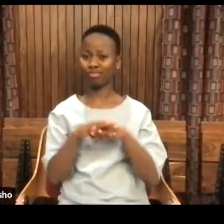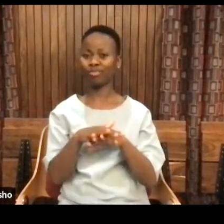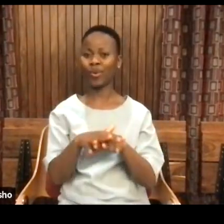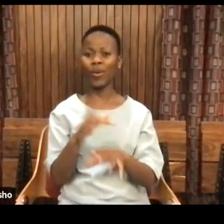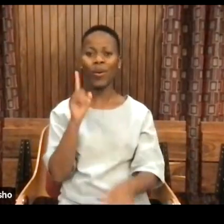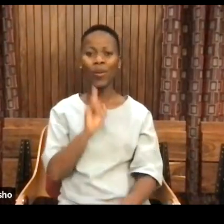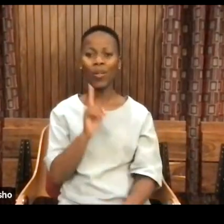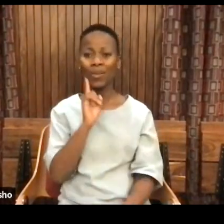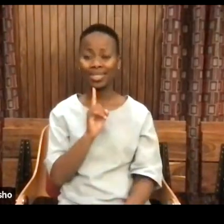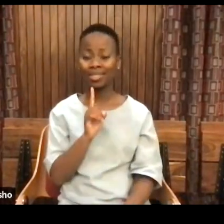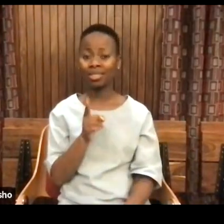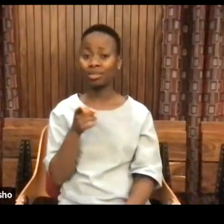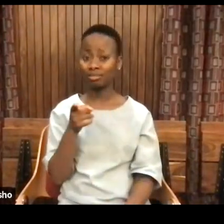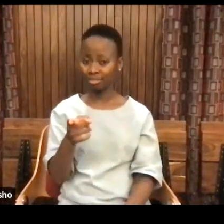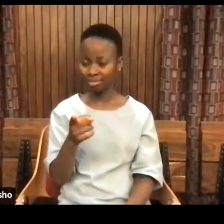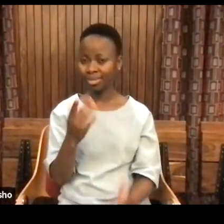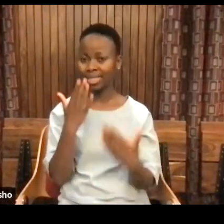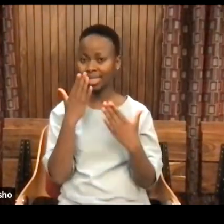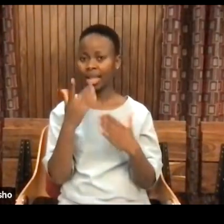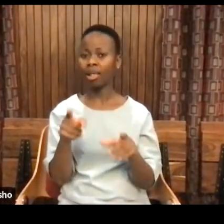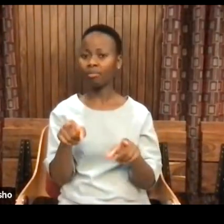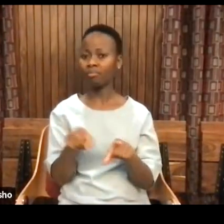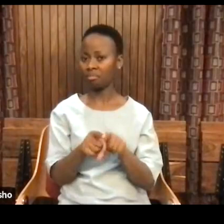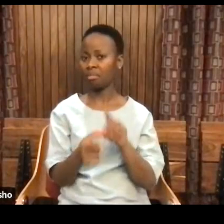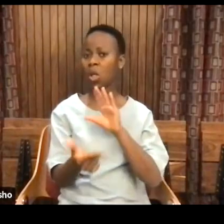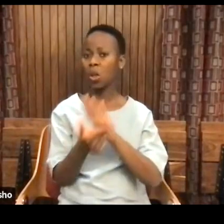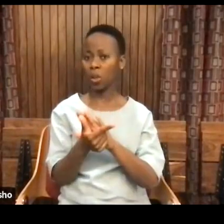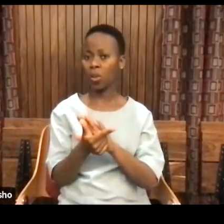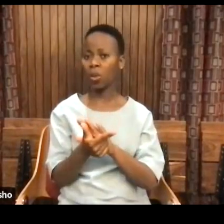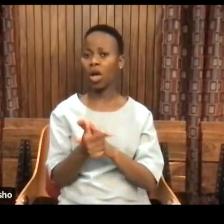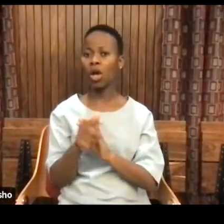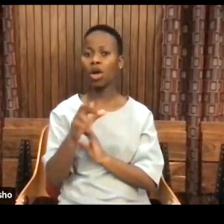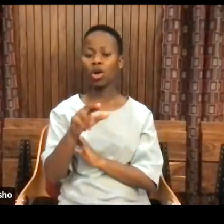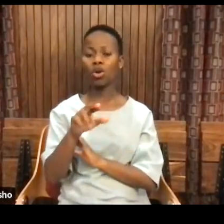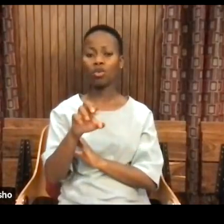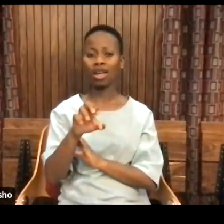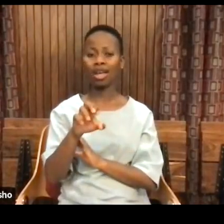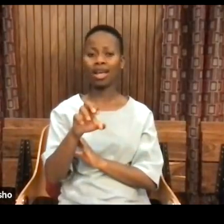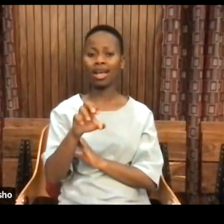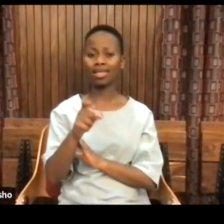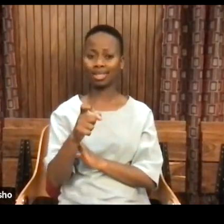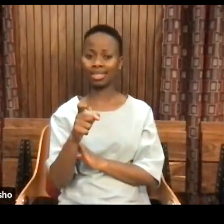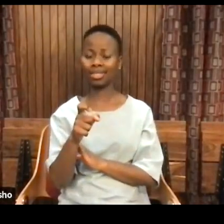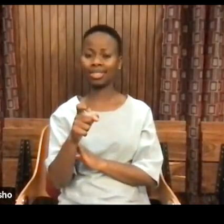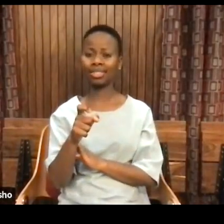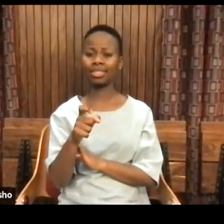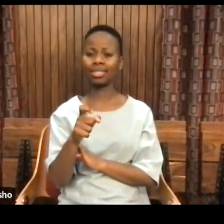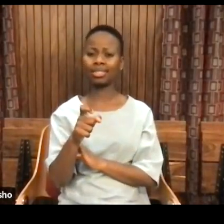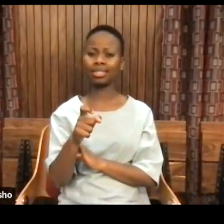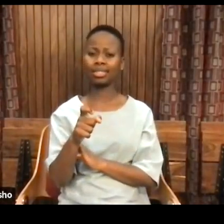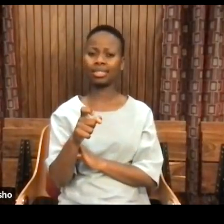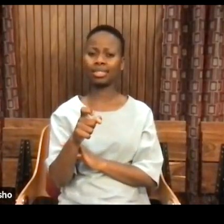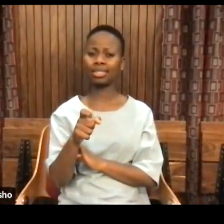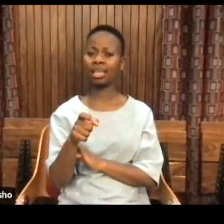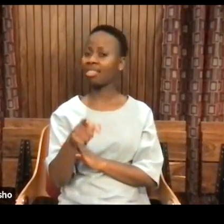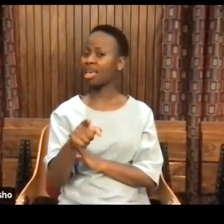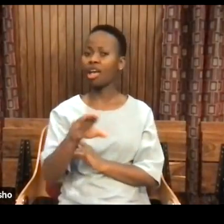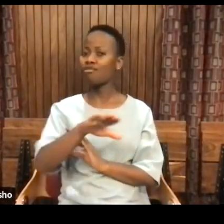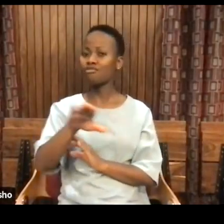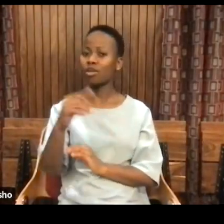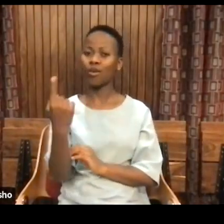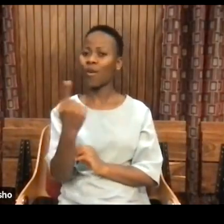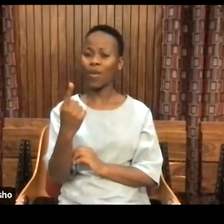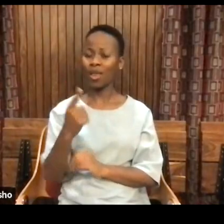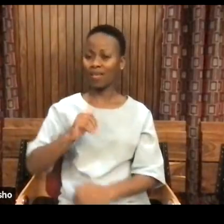and studied laws. And the Requette were not exclusively anatomically female,